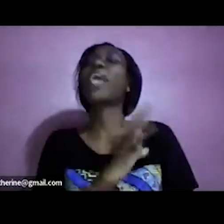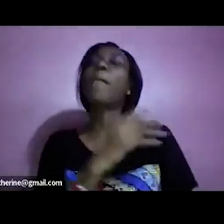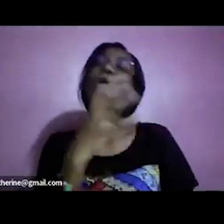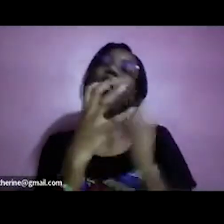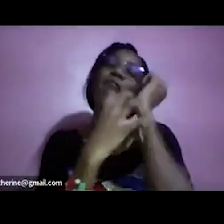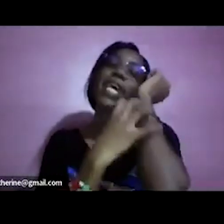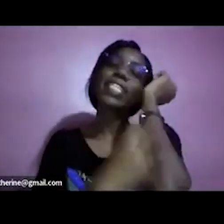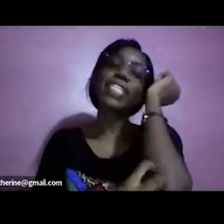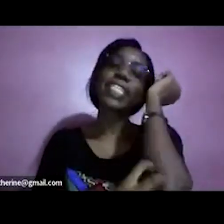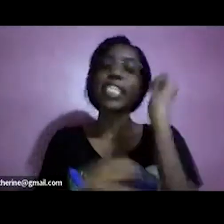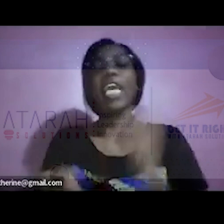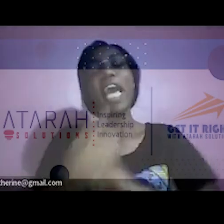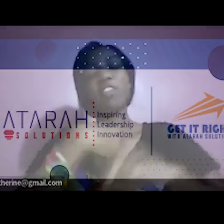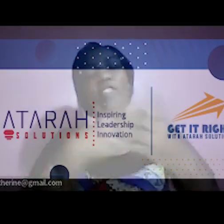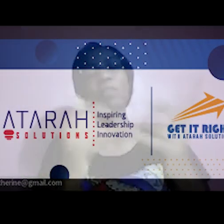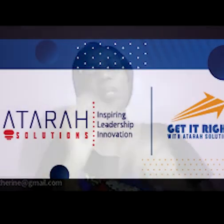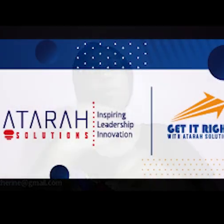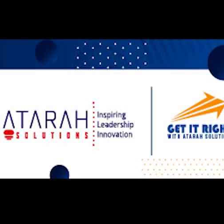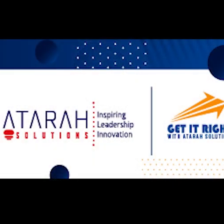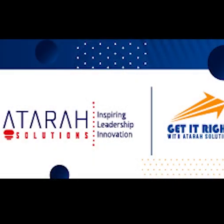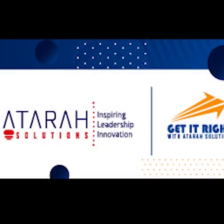do something about it good night